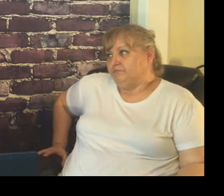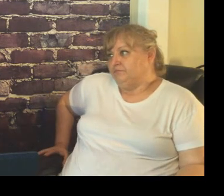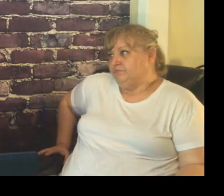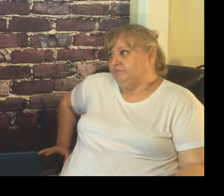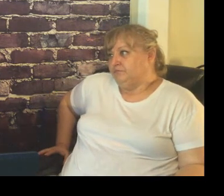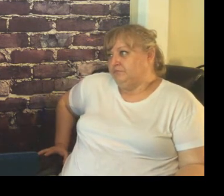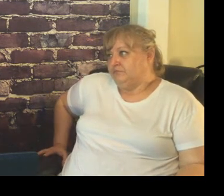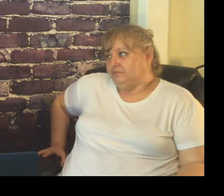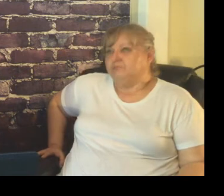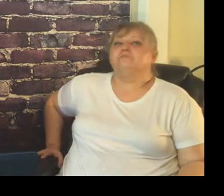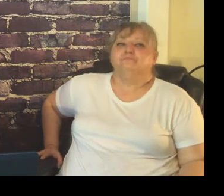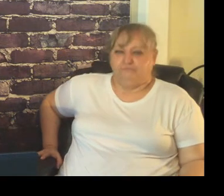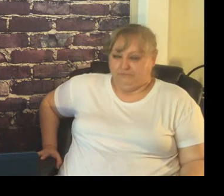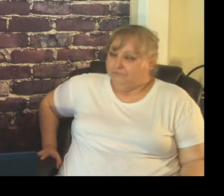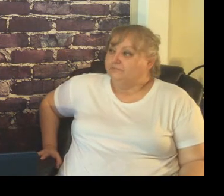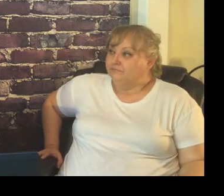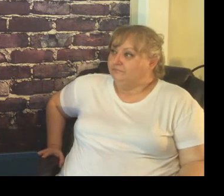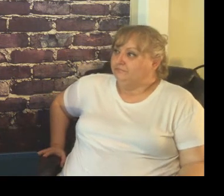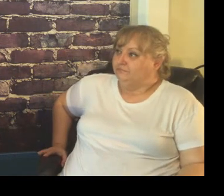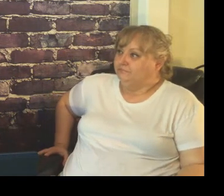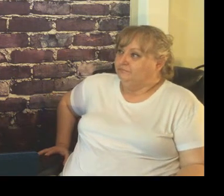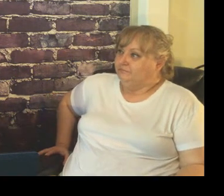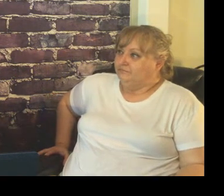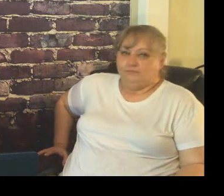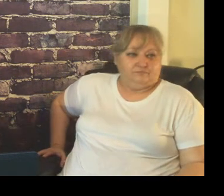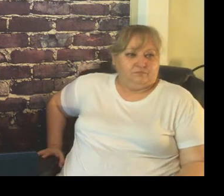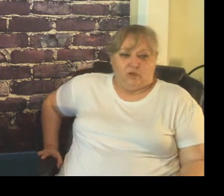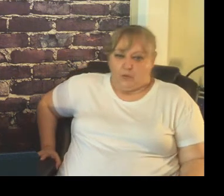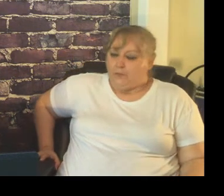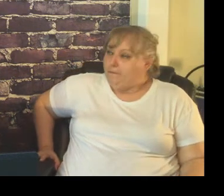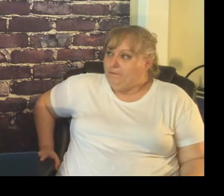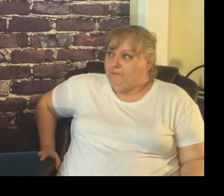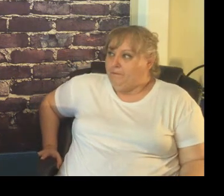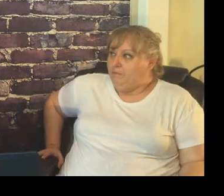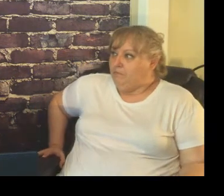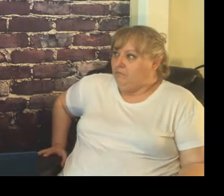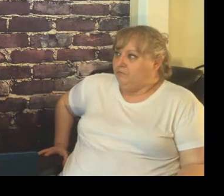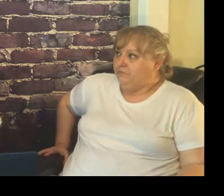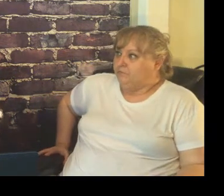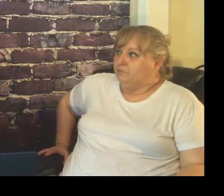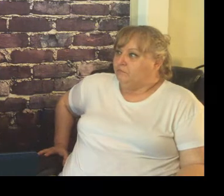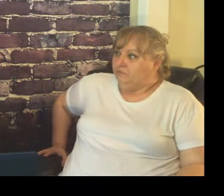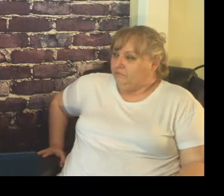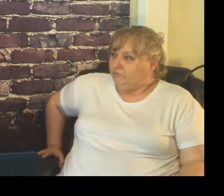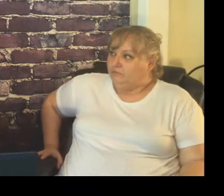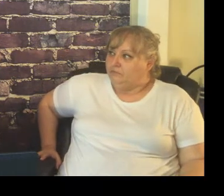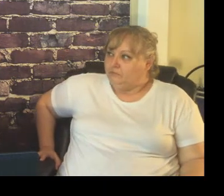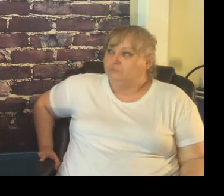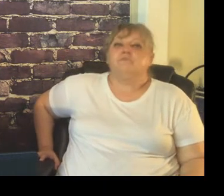disingenuous then it's not going to go well for me so I'm only going to do what I feel like where I'm being genuine